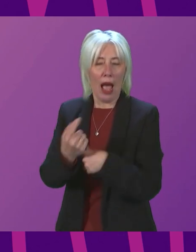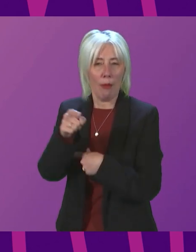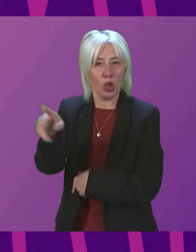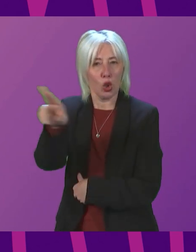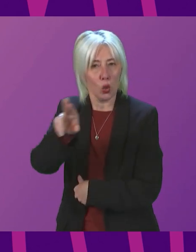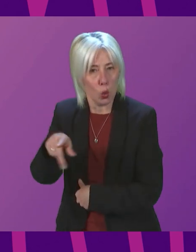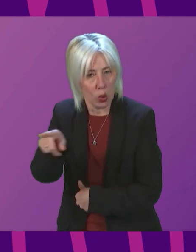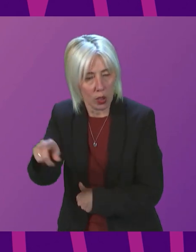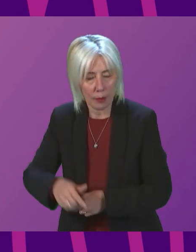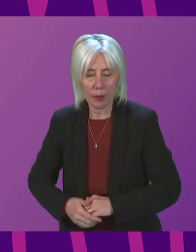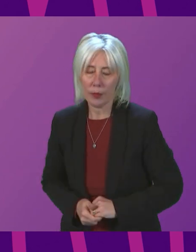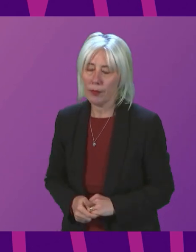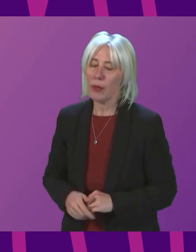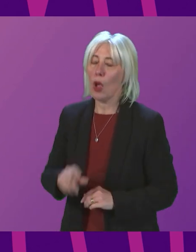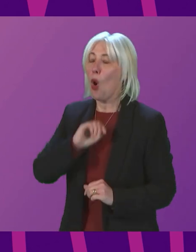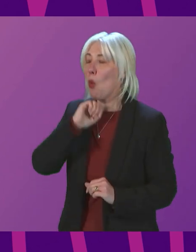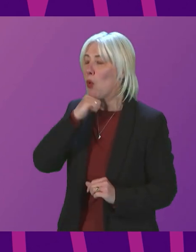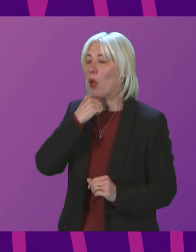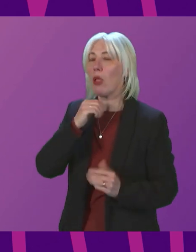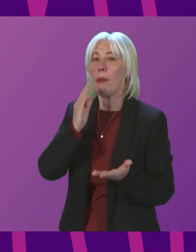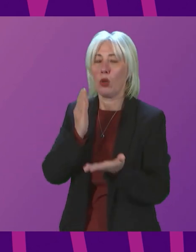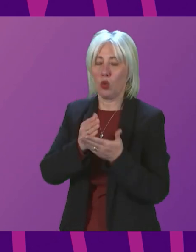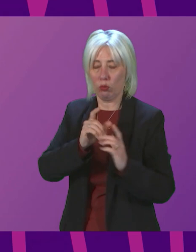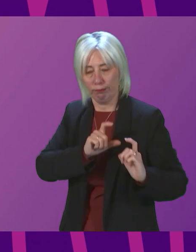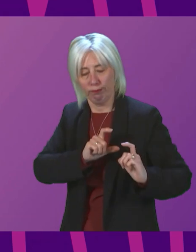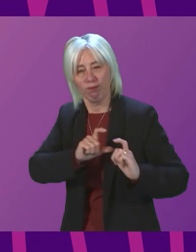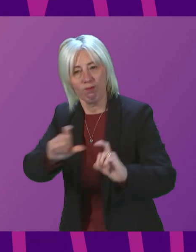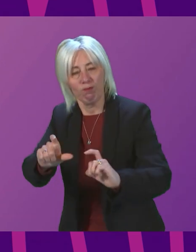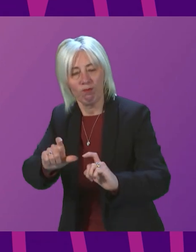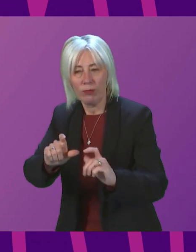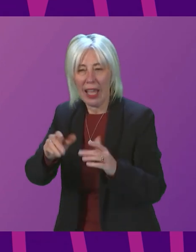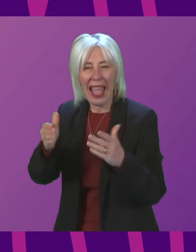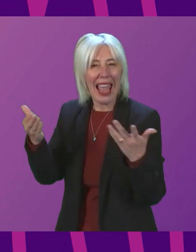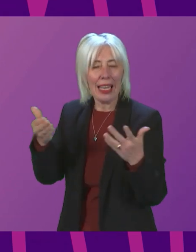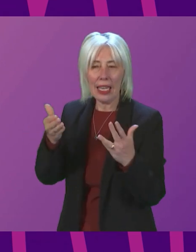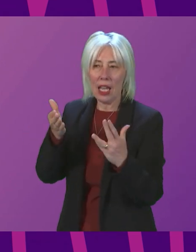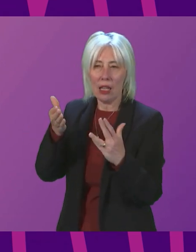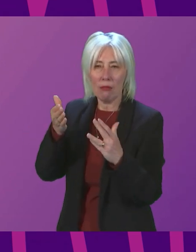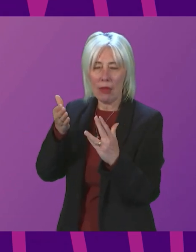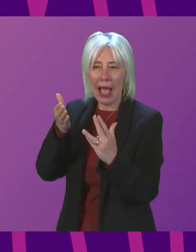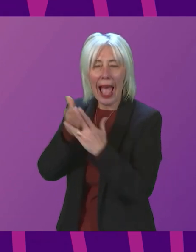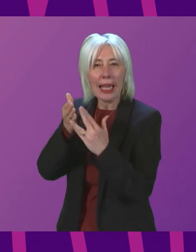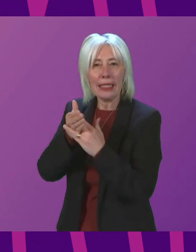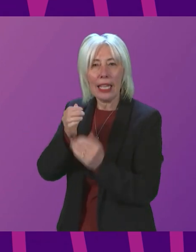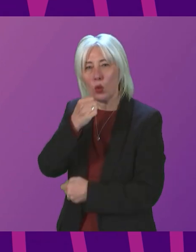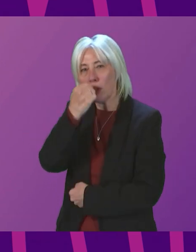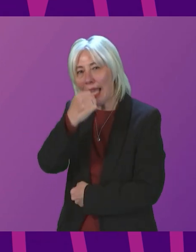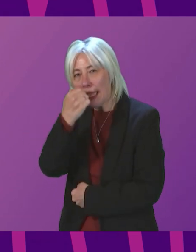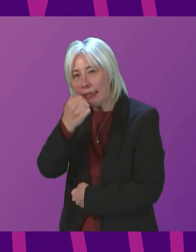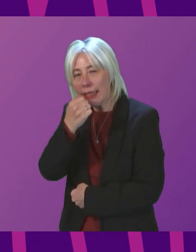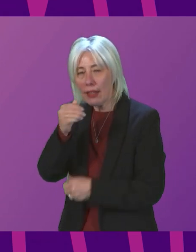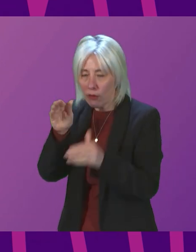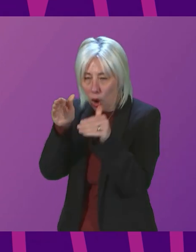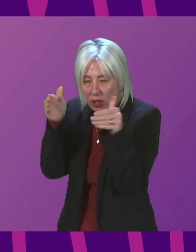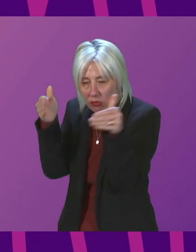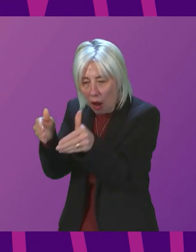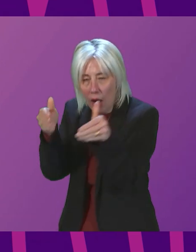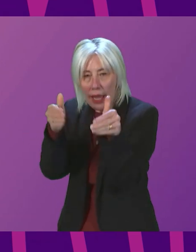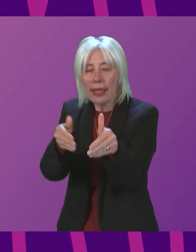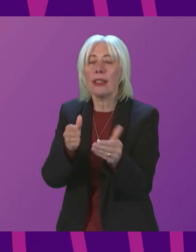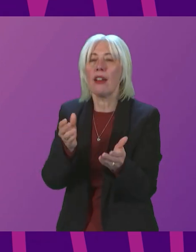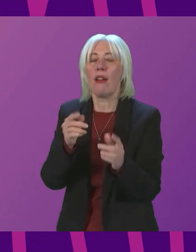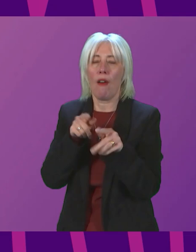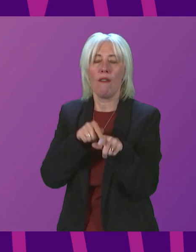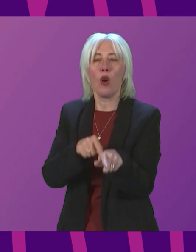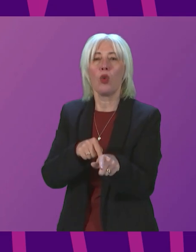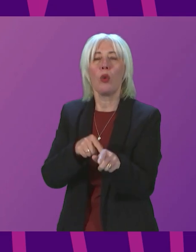We will continue to ensure targeted access to testing on the basis that is set out in the testing strategy, and of